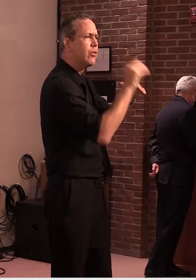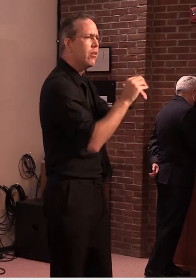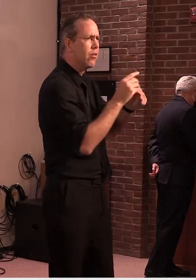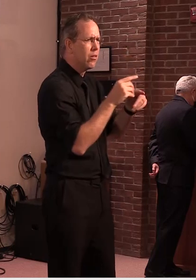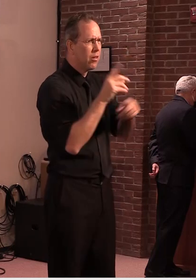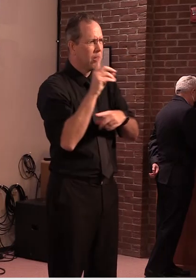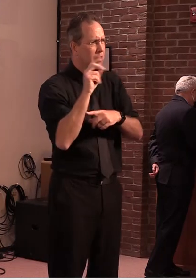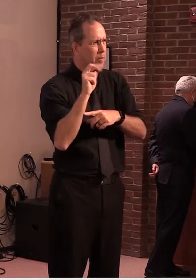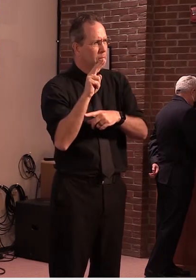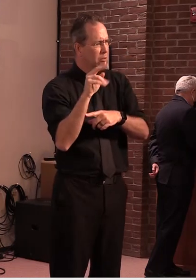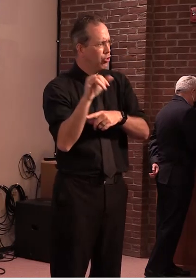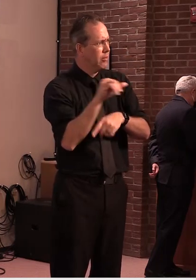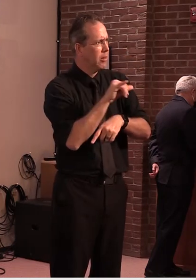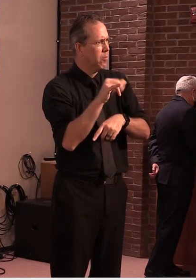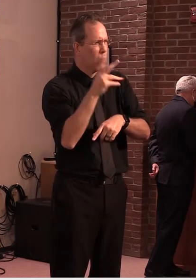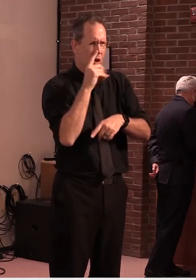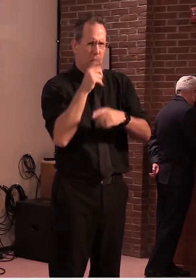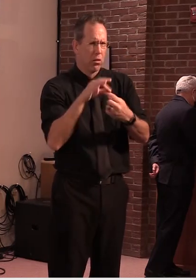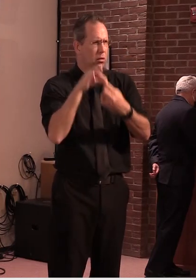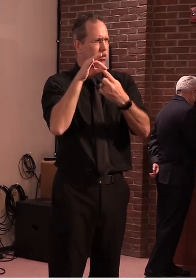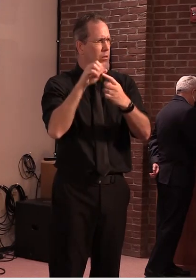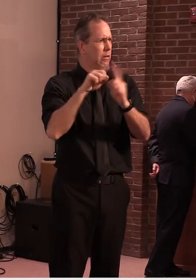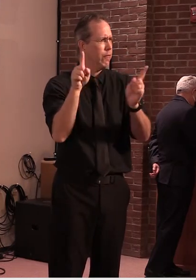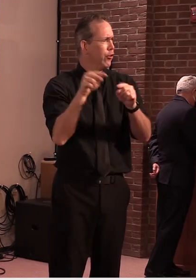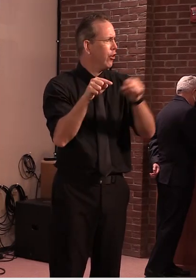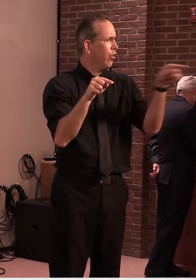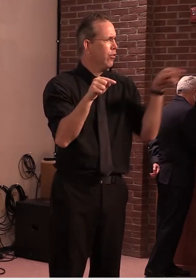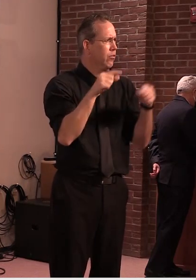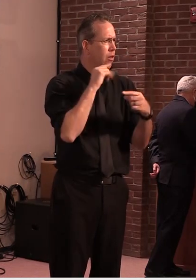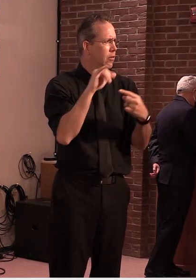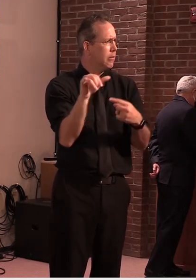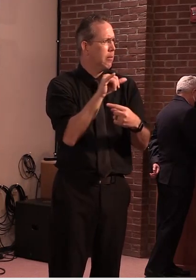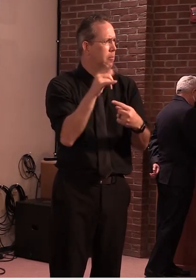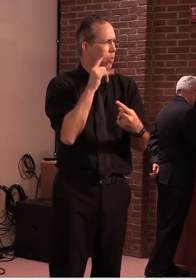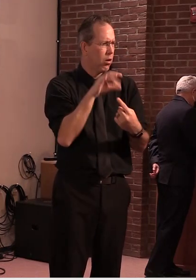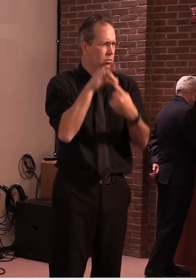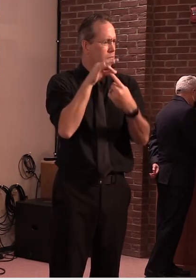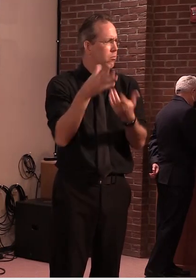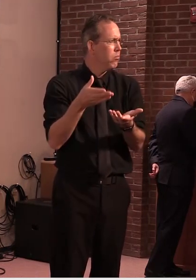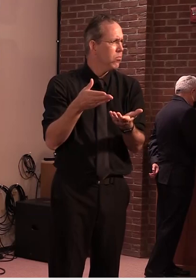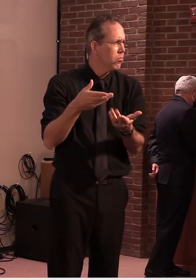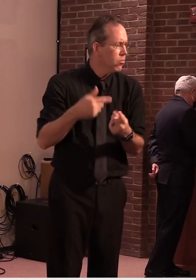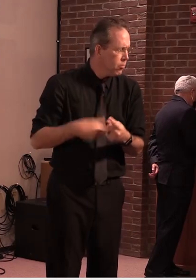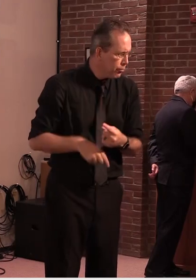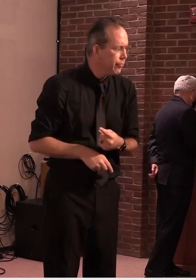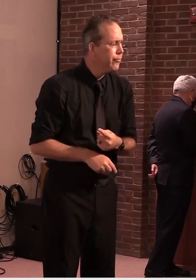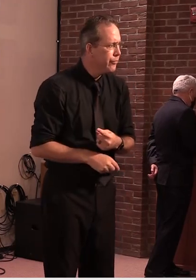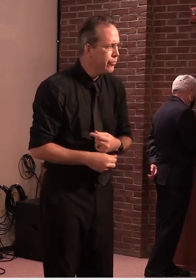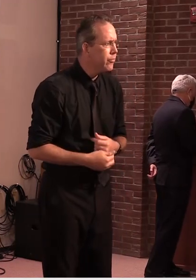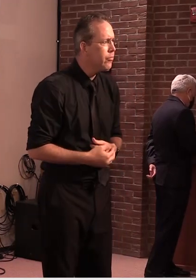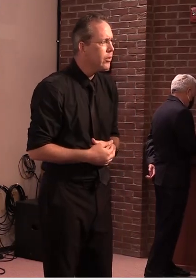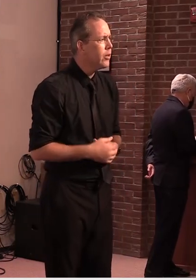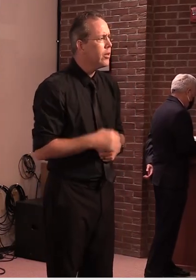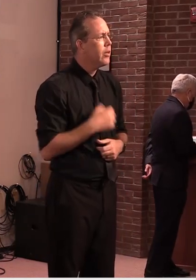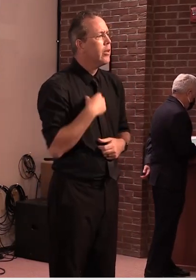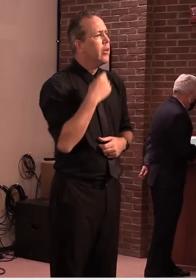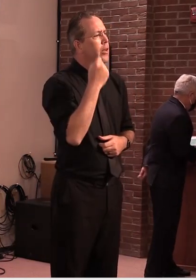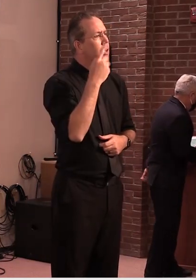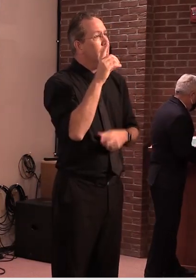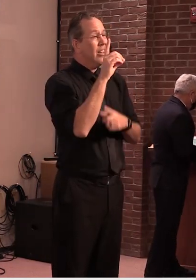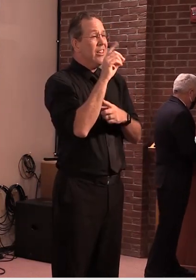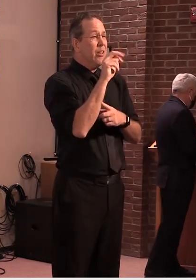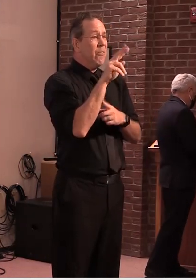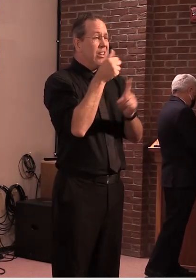every very uh confined areas uh to be to be perfectly blunt um and come at different times when people have to wait